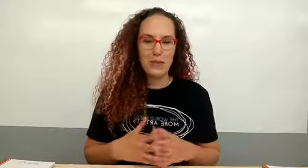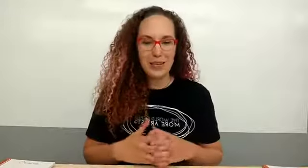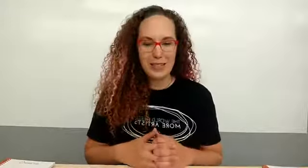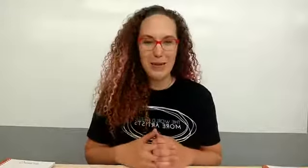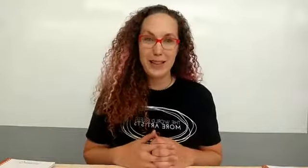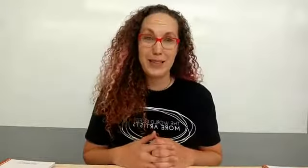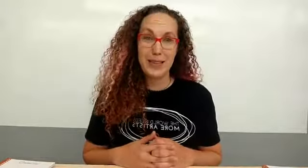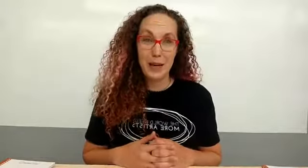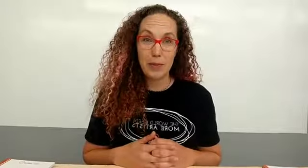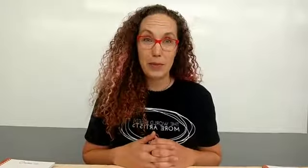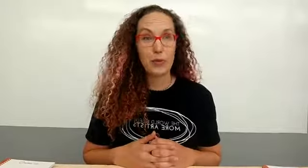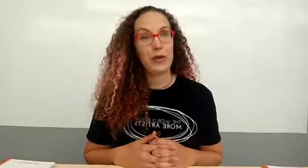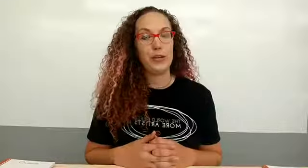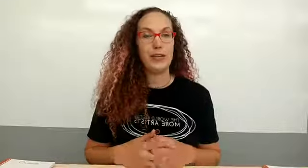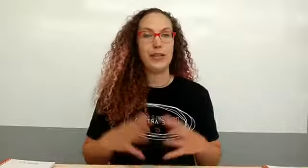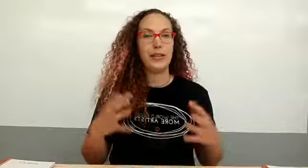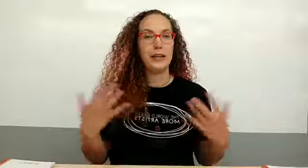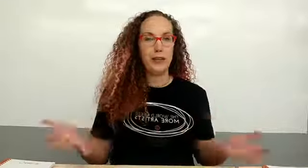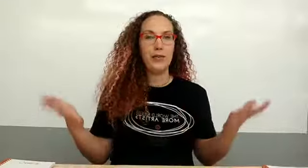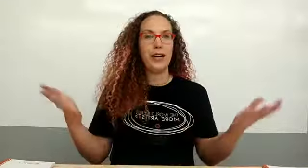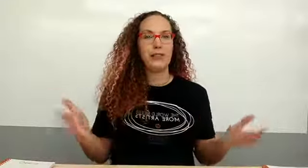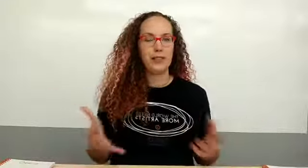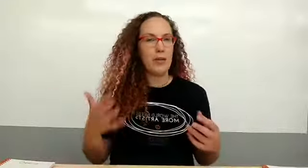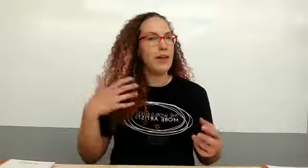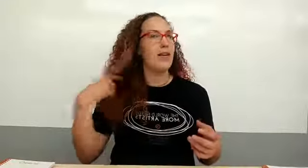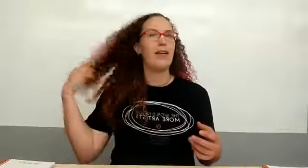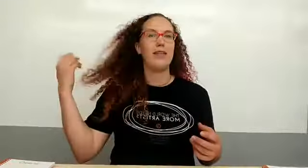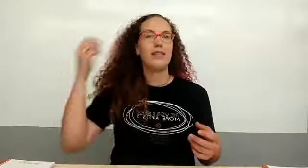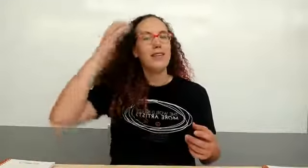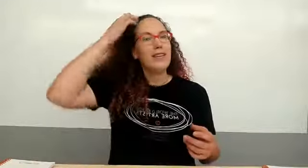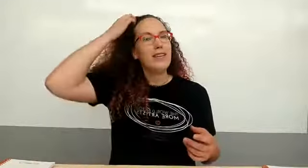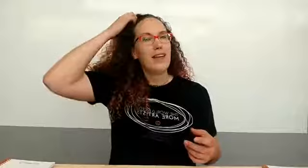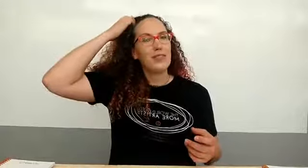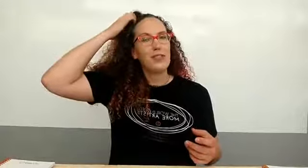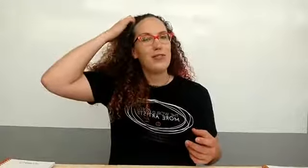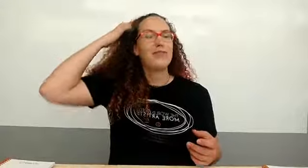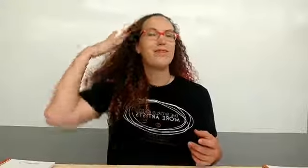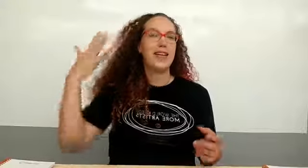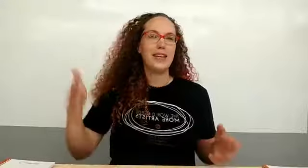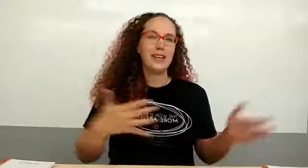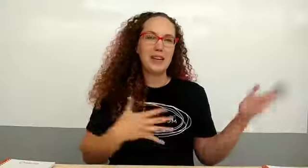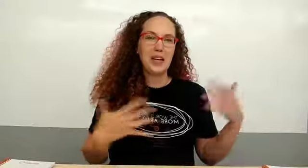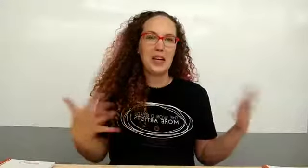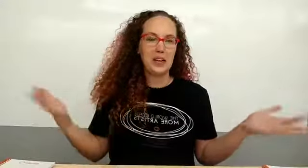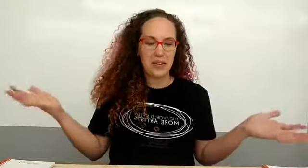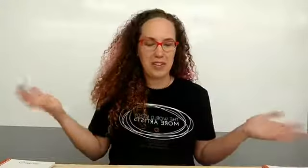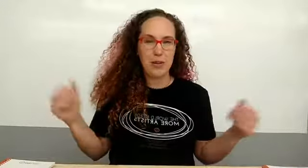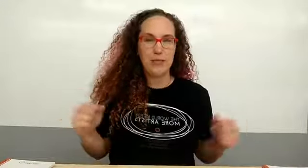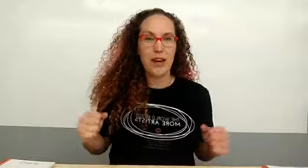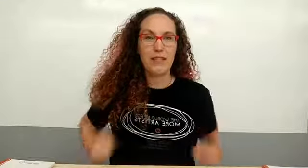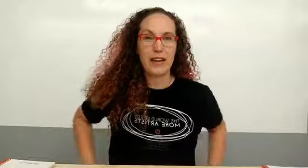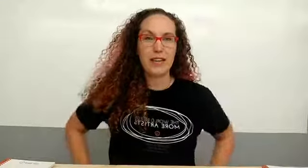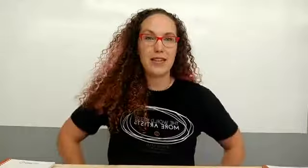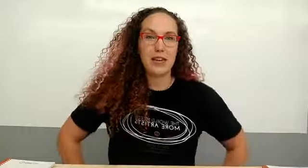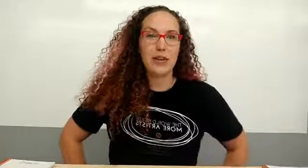ways to make the setup go shorter so that you don't have to spend all afternoon setting and cleaning and they spent five seconds on your